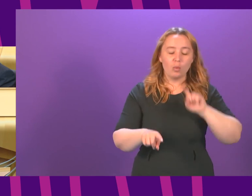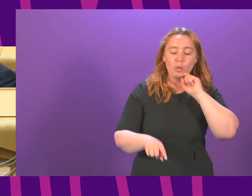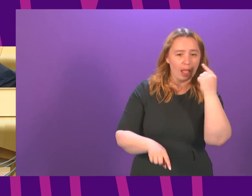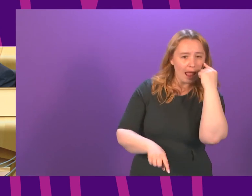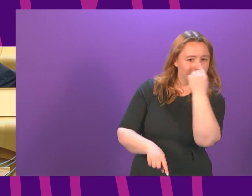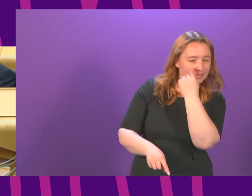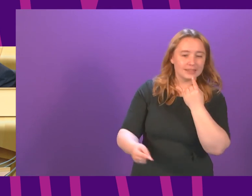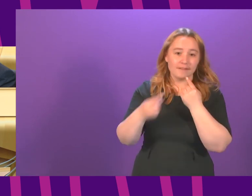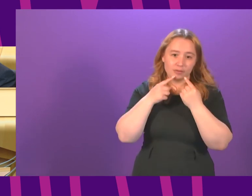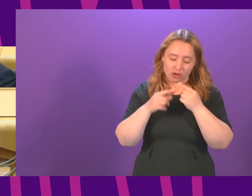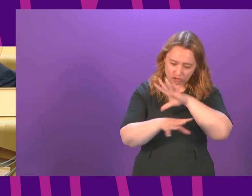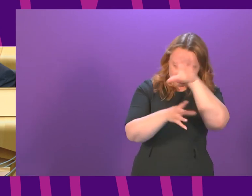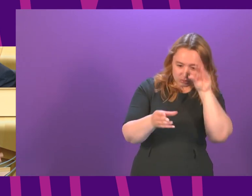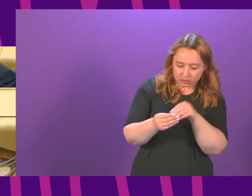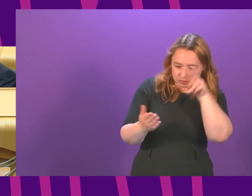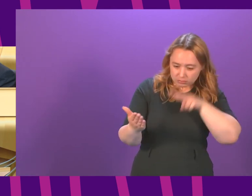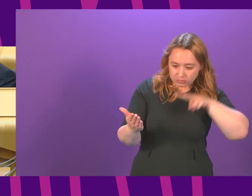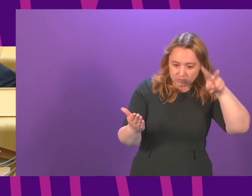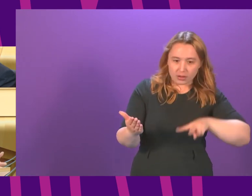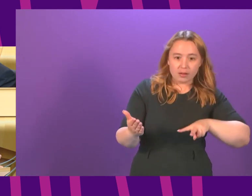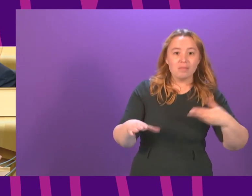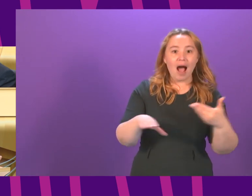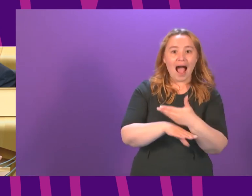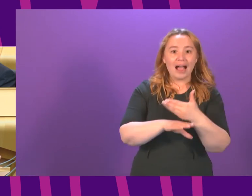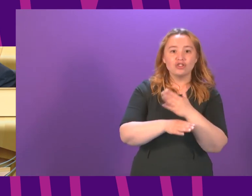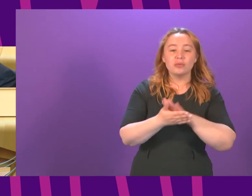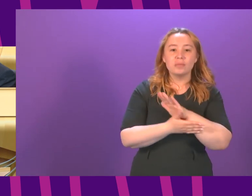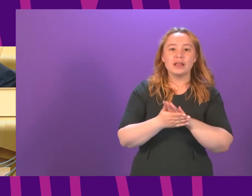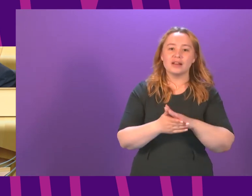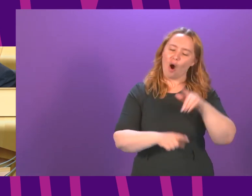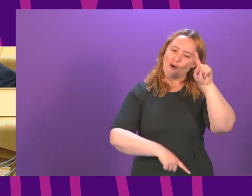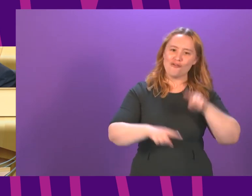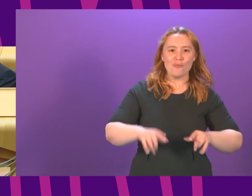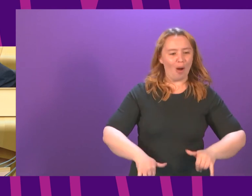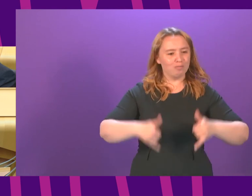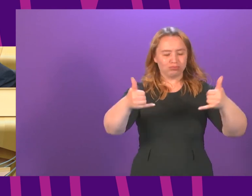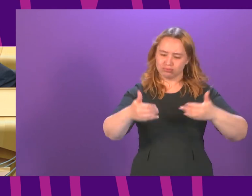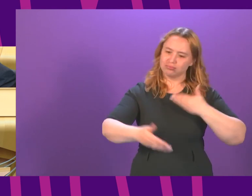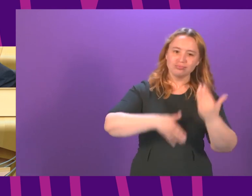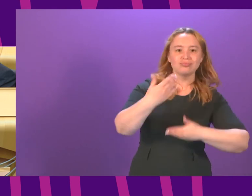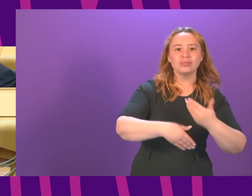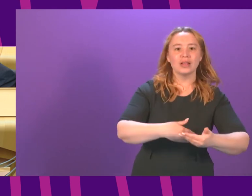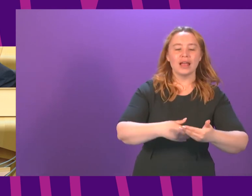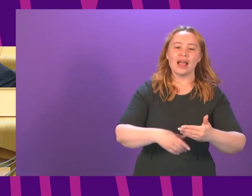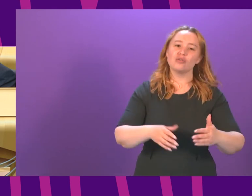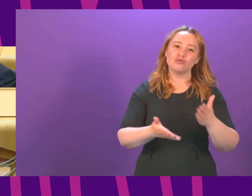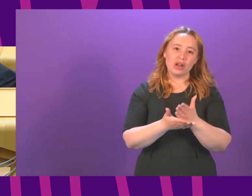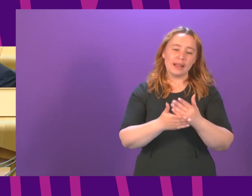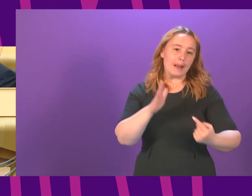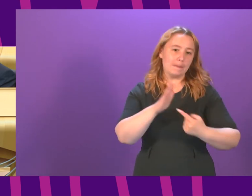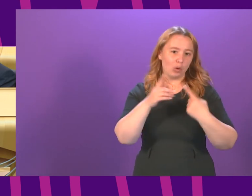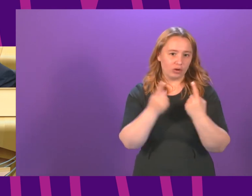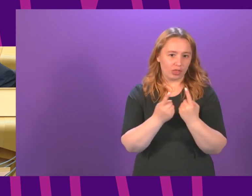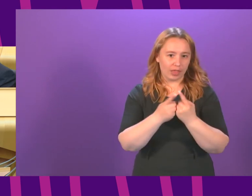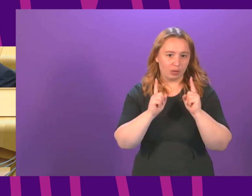the action that we're all taking is not about allowing a football tournament to go ahead it's about allowing us to get everything or as much as possible